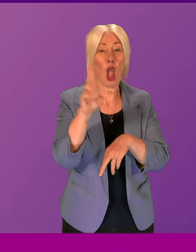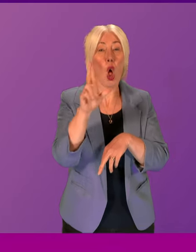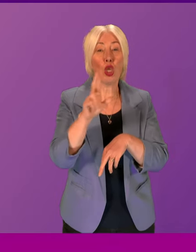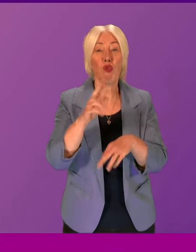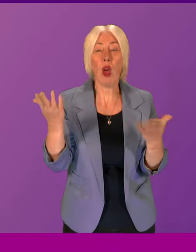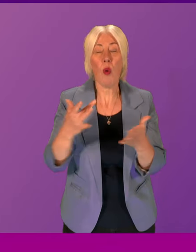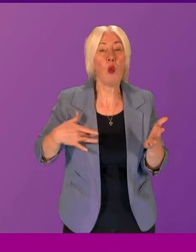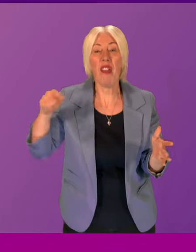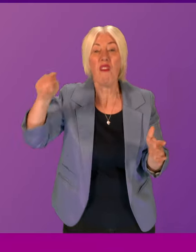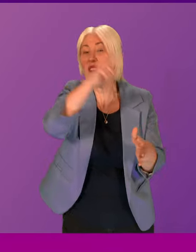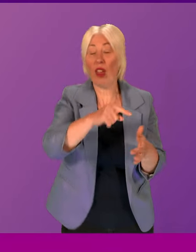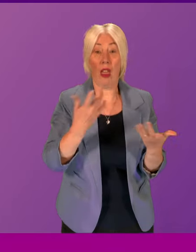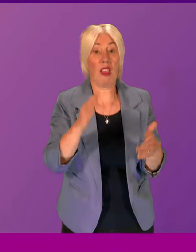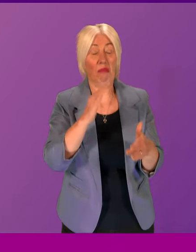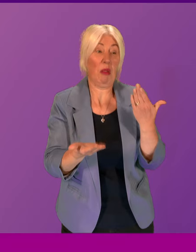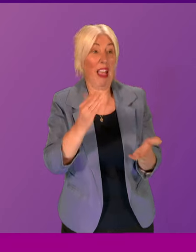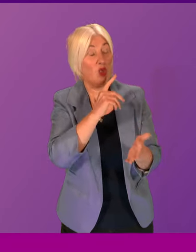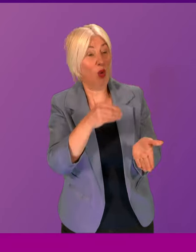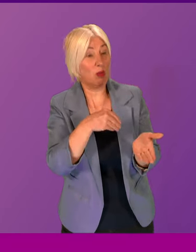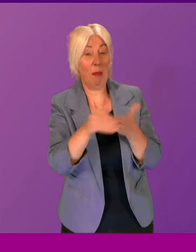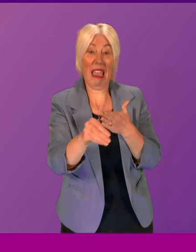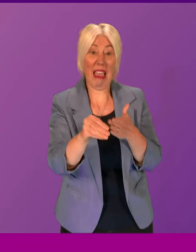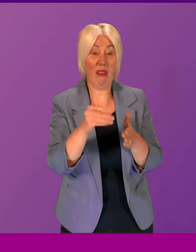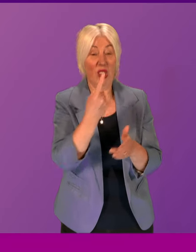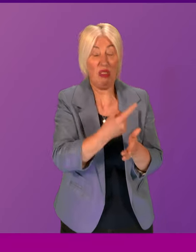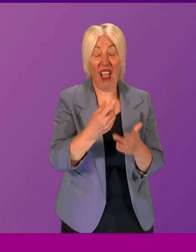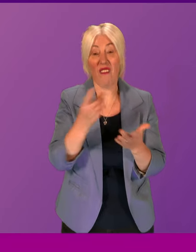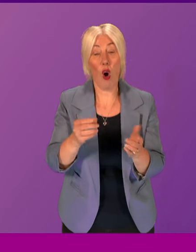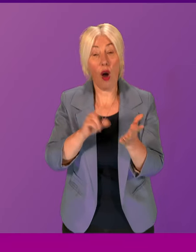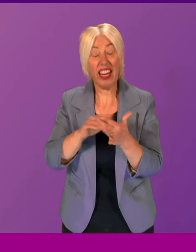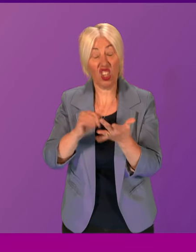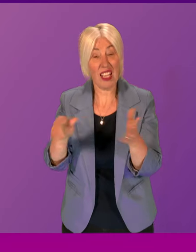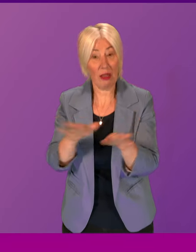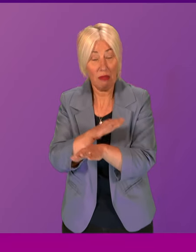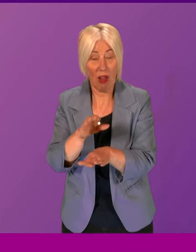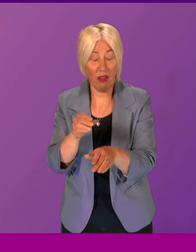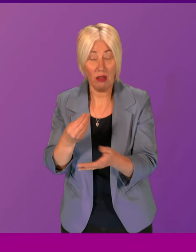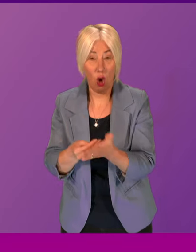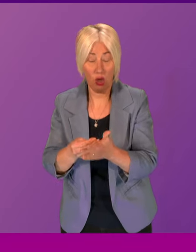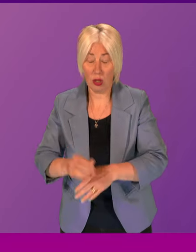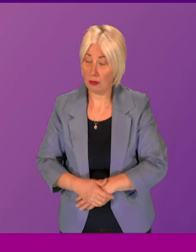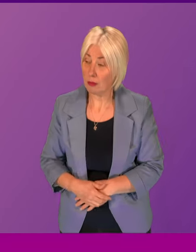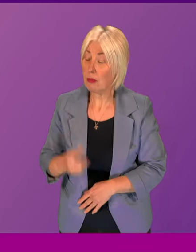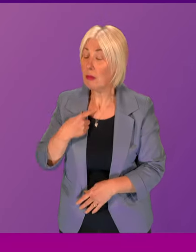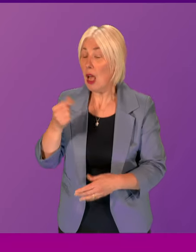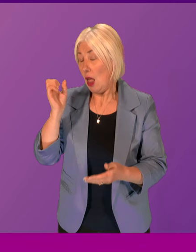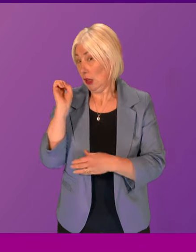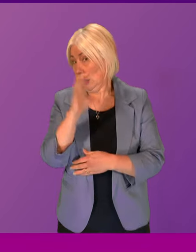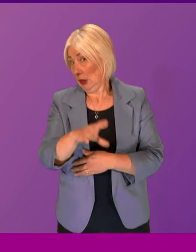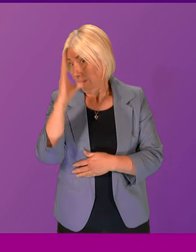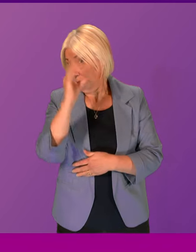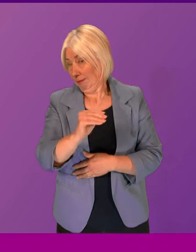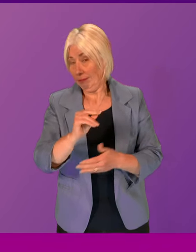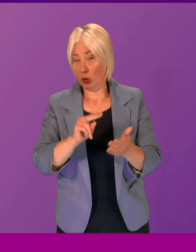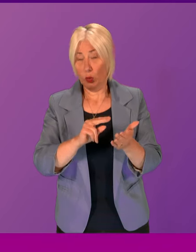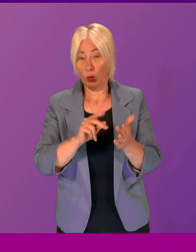Minister. Well, again, I'm happy to ensure that the Cabinet Secretary for Health writes in detail to Jackie Bailey about what actions are being taken. I don't want